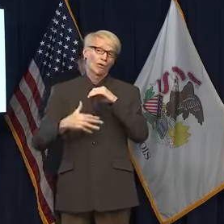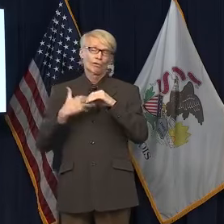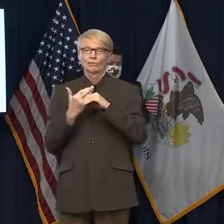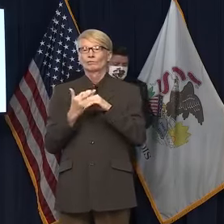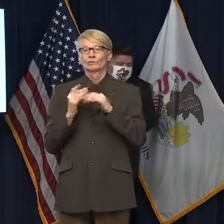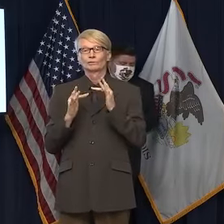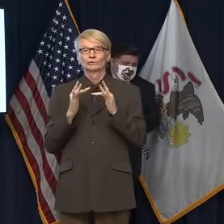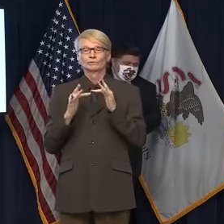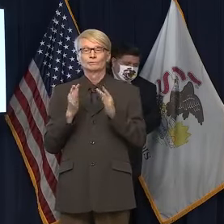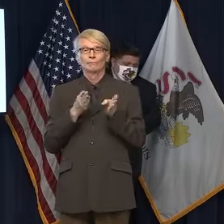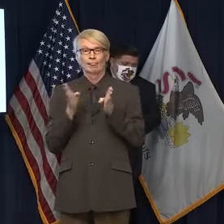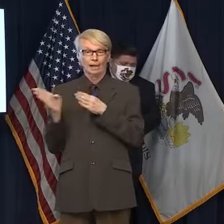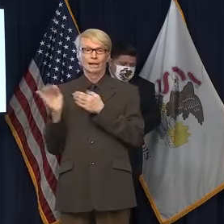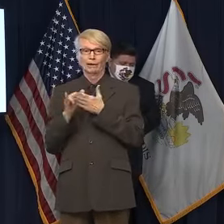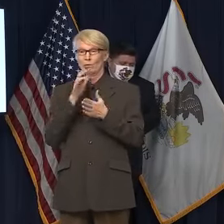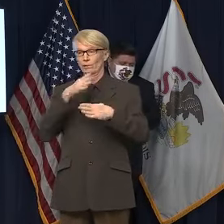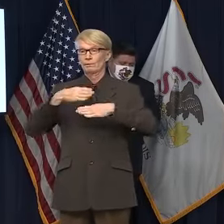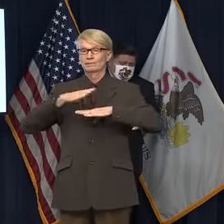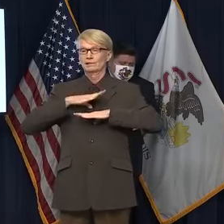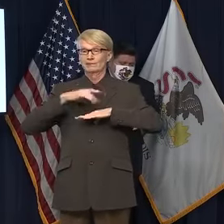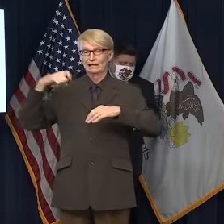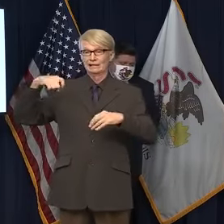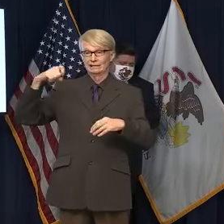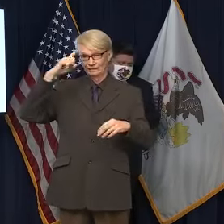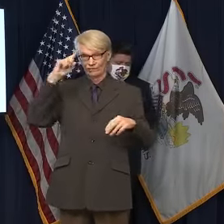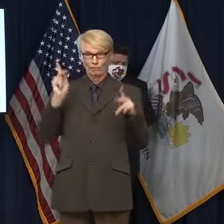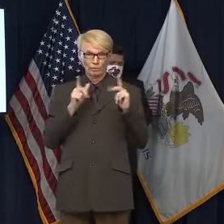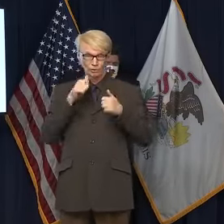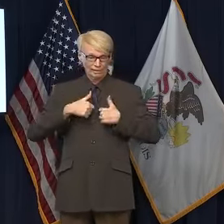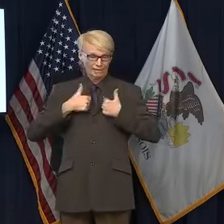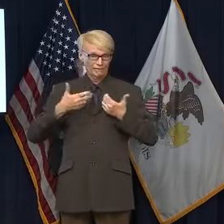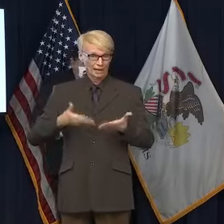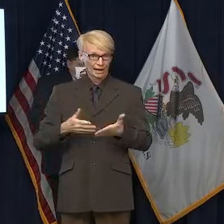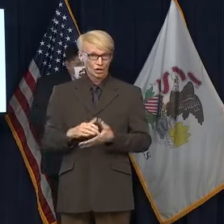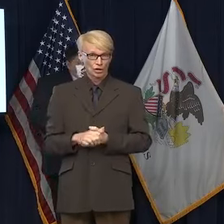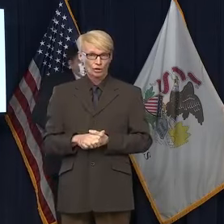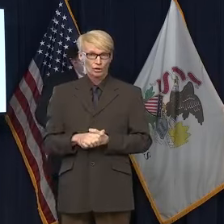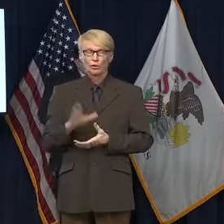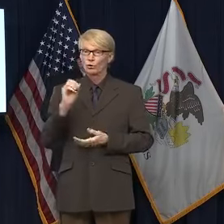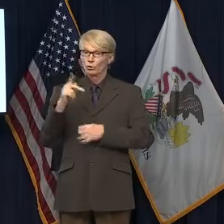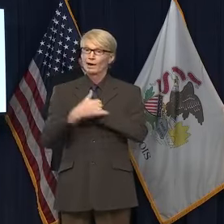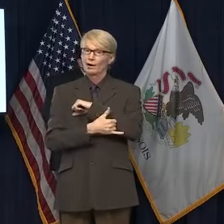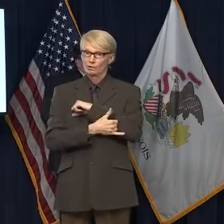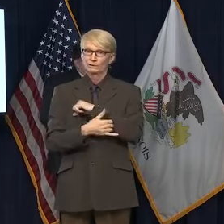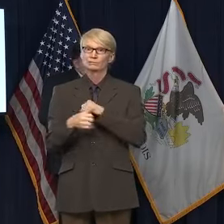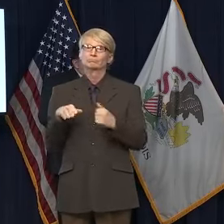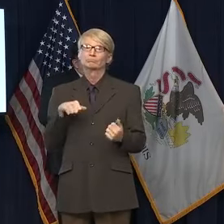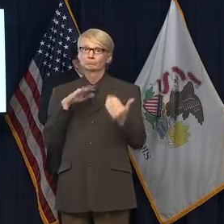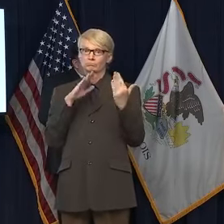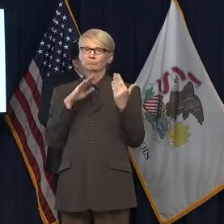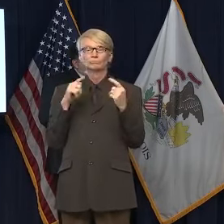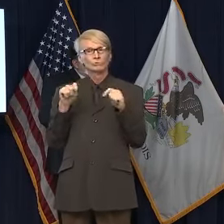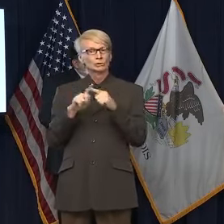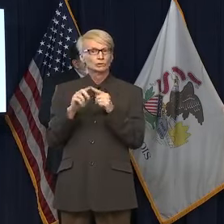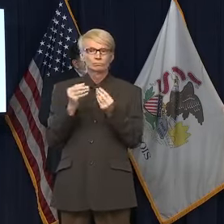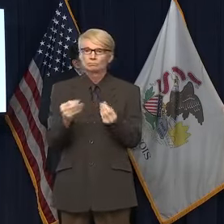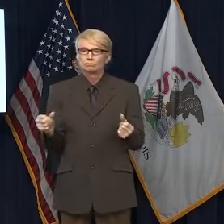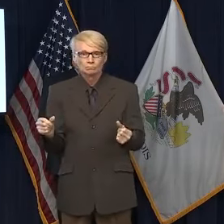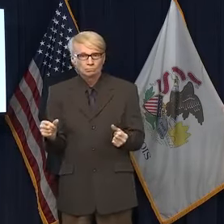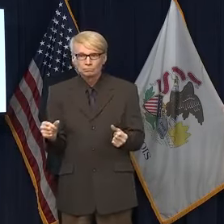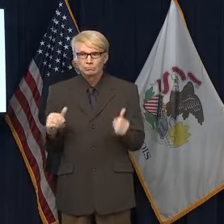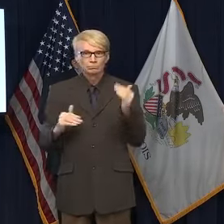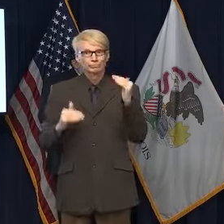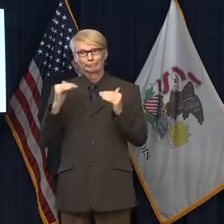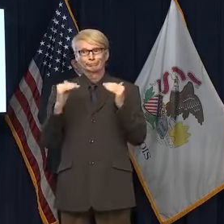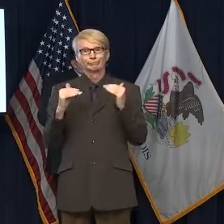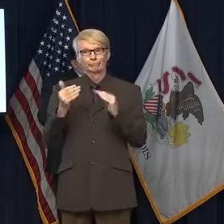that truly matches the needs of their residents. Cook County has been leading the charge on addressing issues of digital equity since the time before